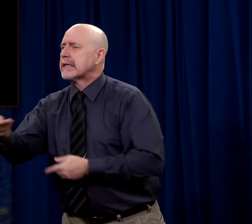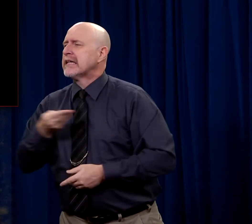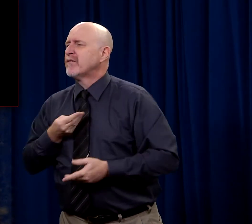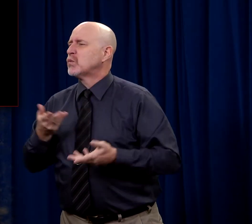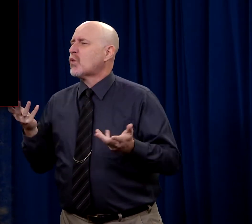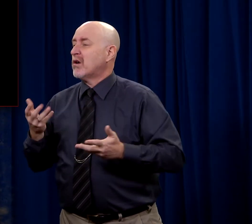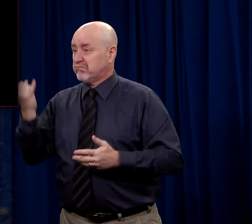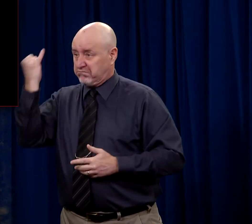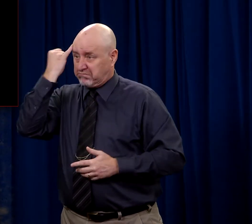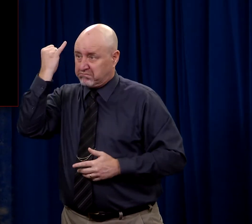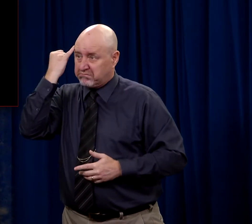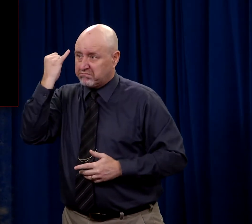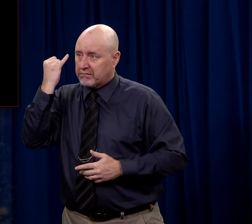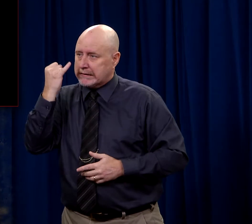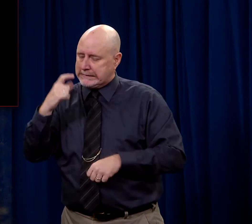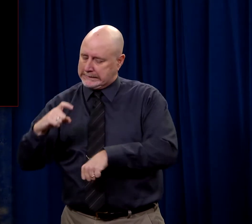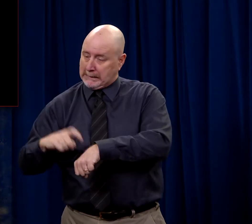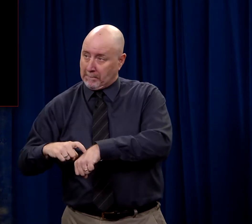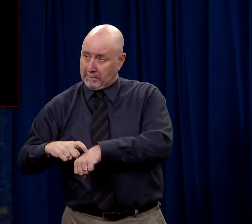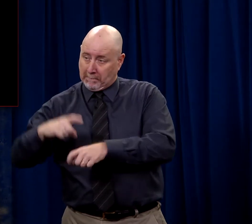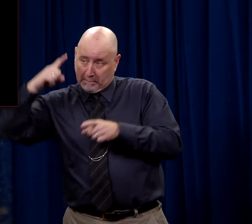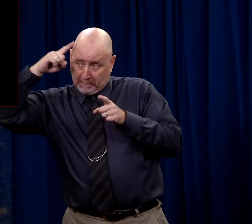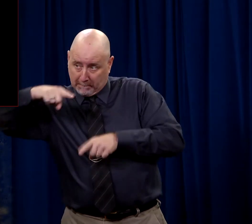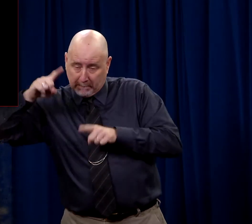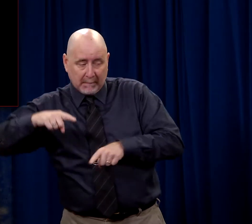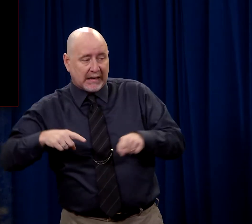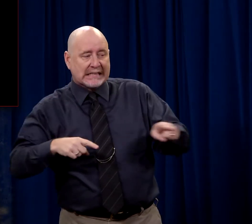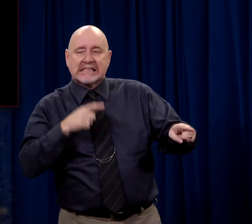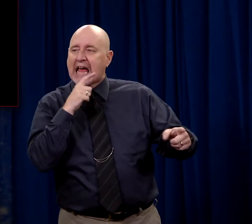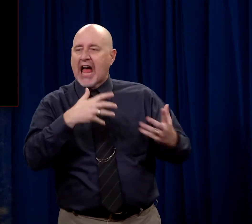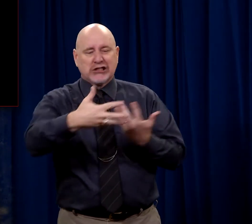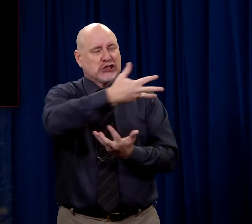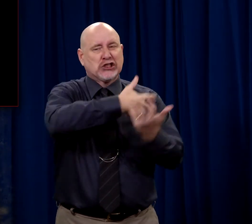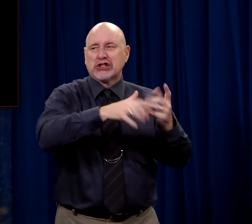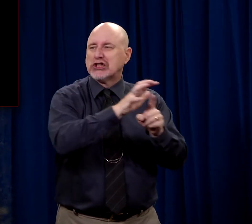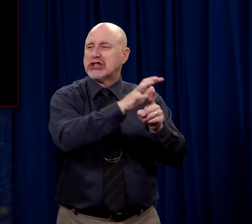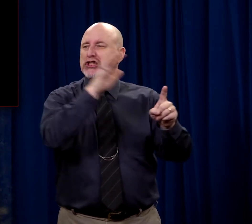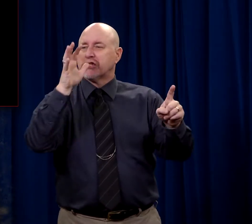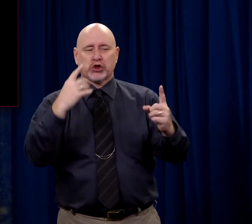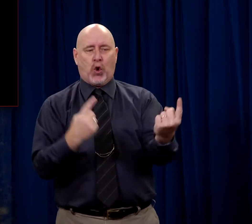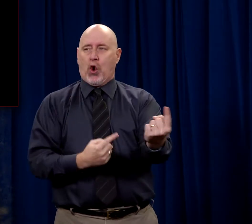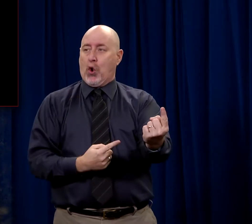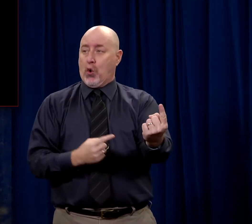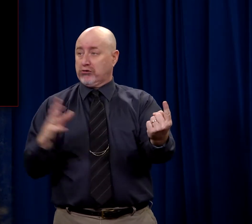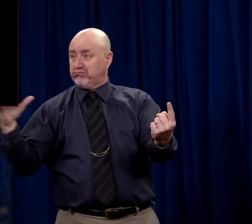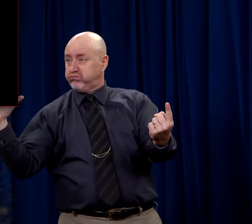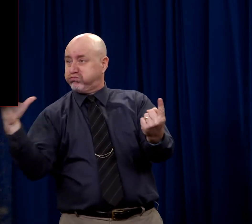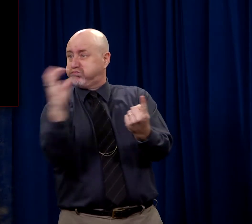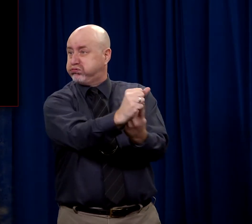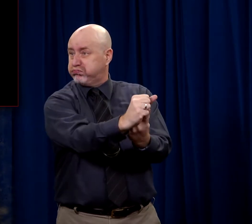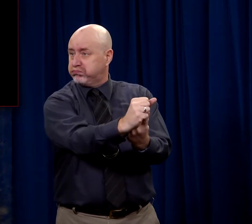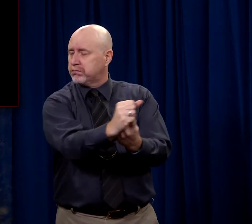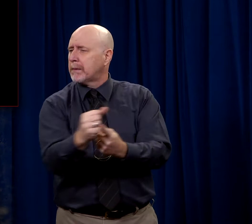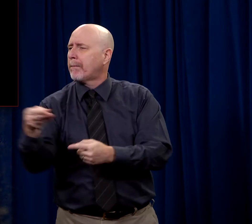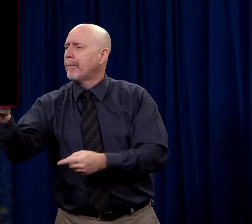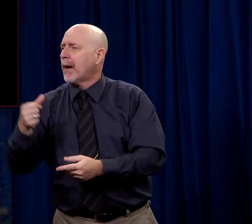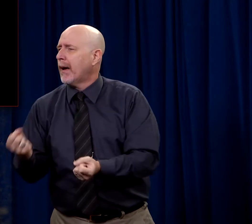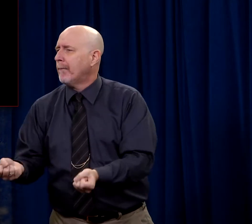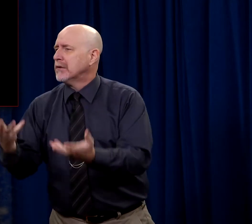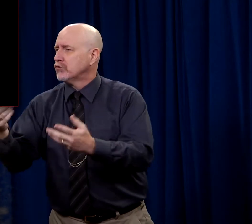to you? What if I find a time when he's out of the crowd and you could get him? What would you be willing to pay